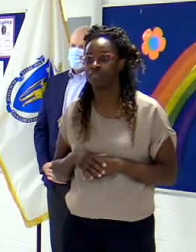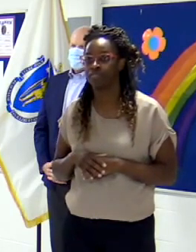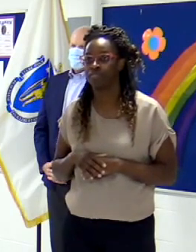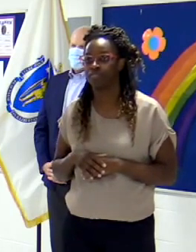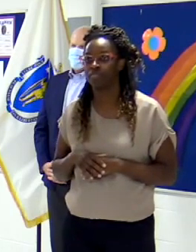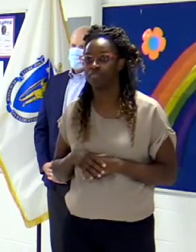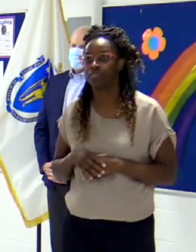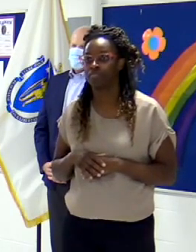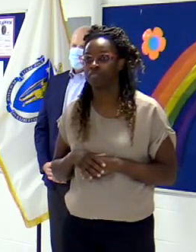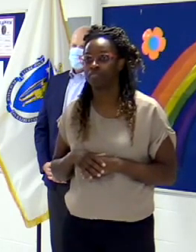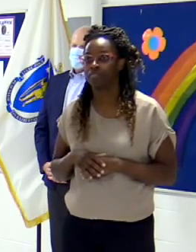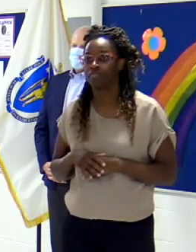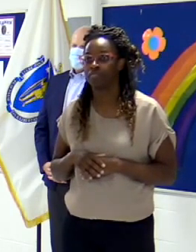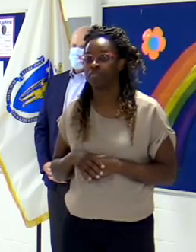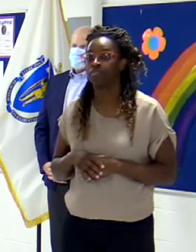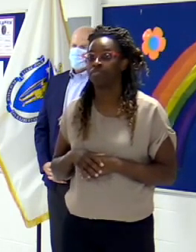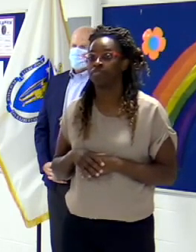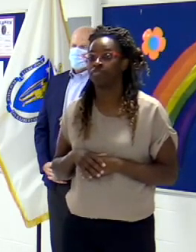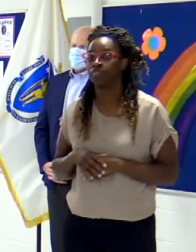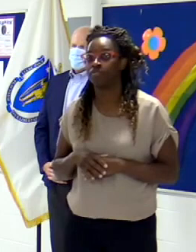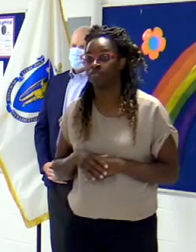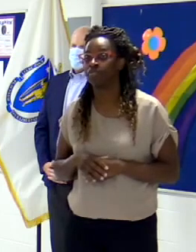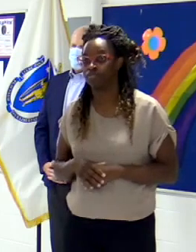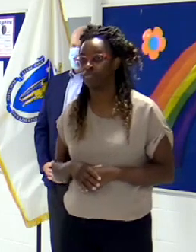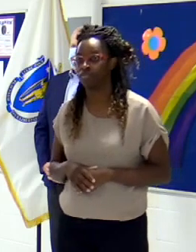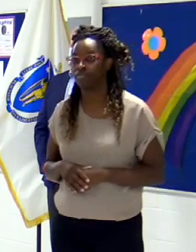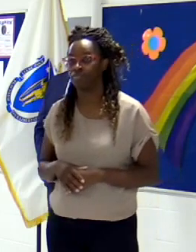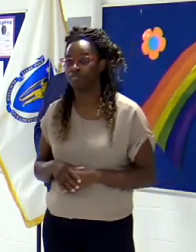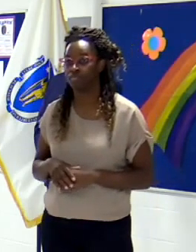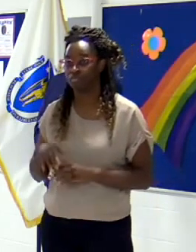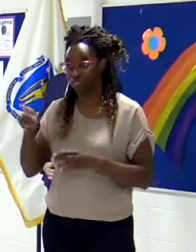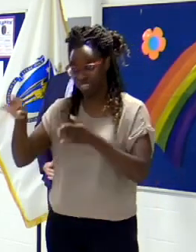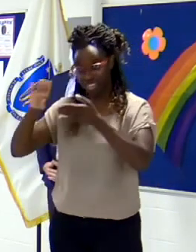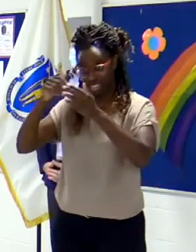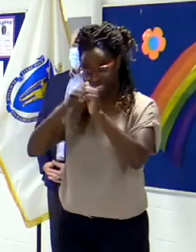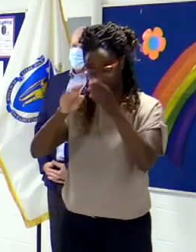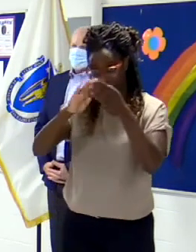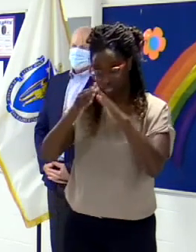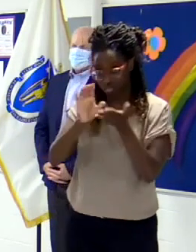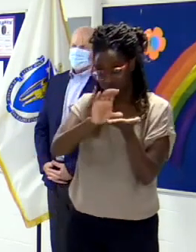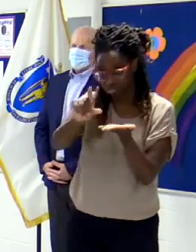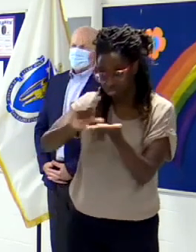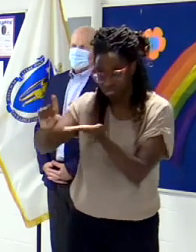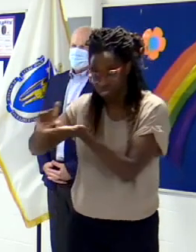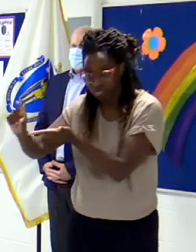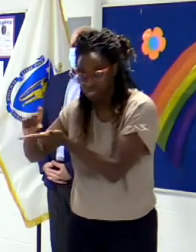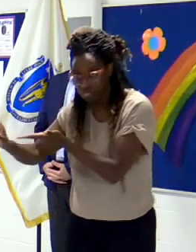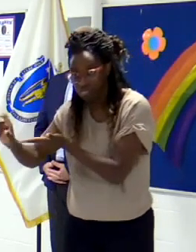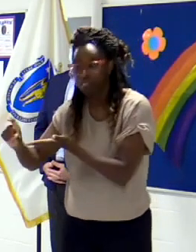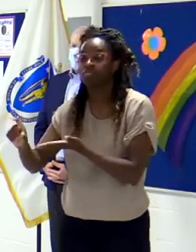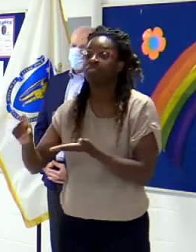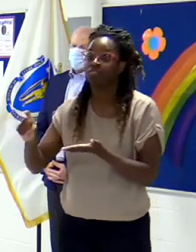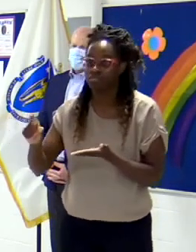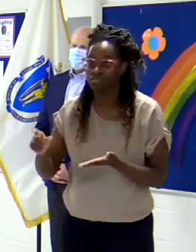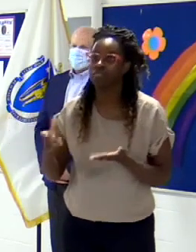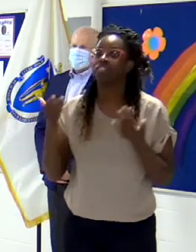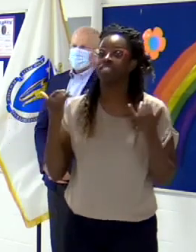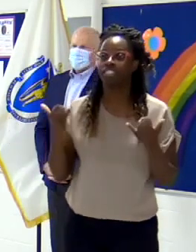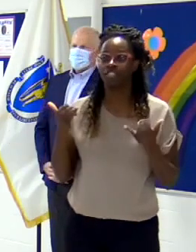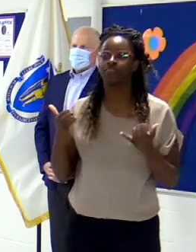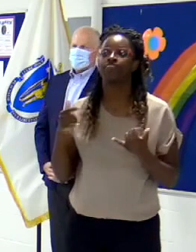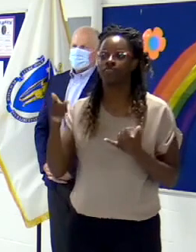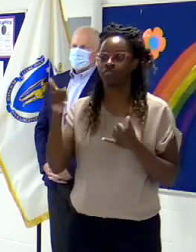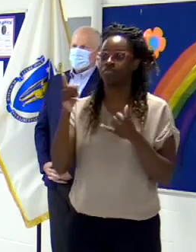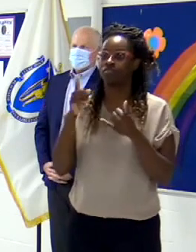not just for folks here but folks in a lot of districts around Massachusetts to create a safe environment for kids to come back.